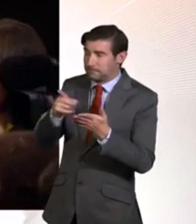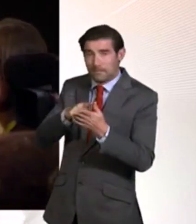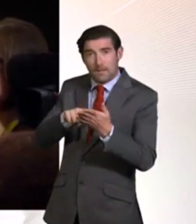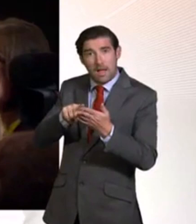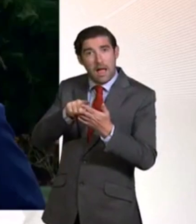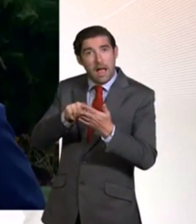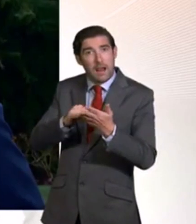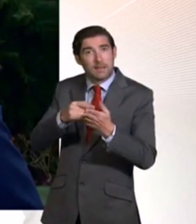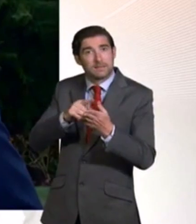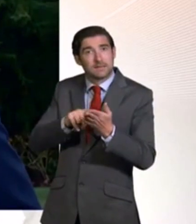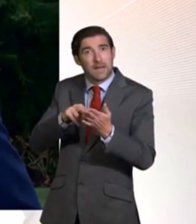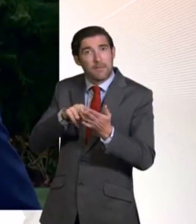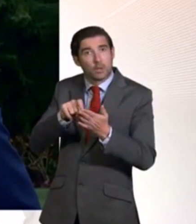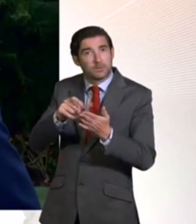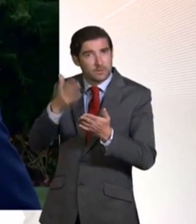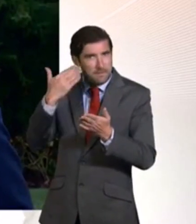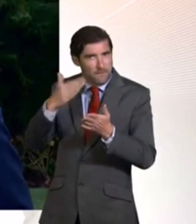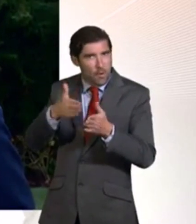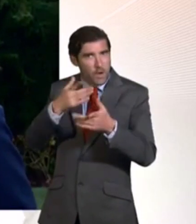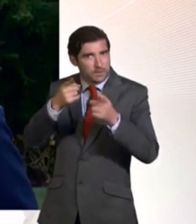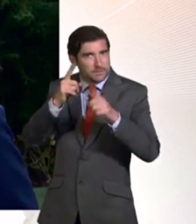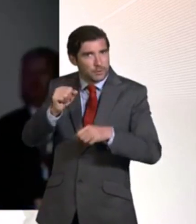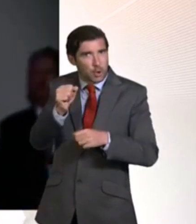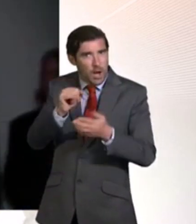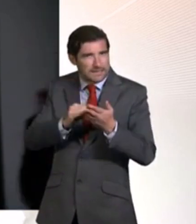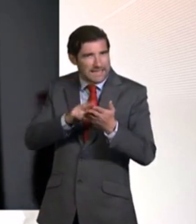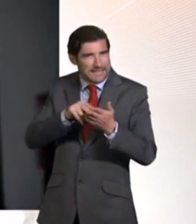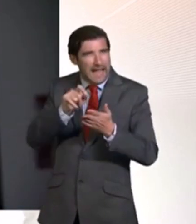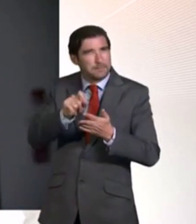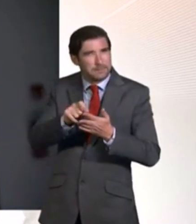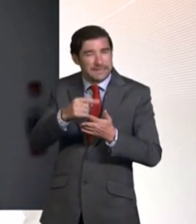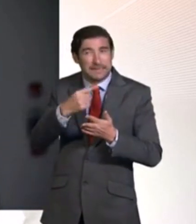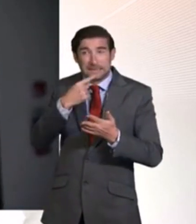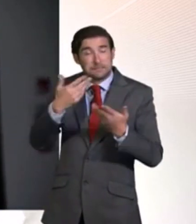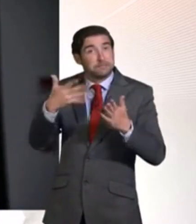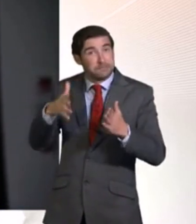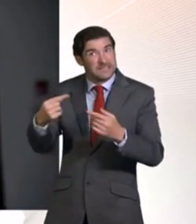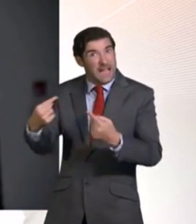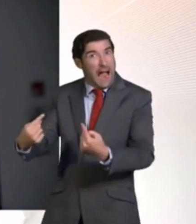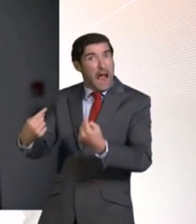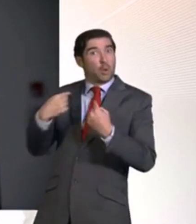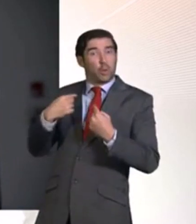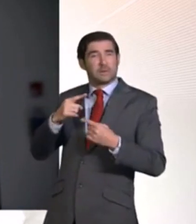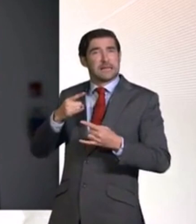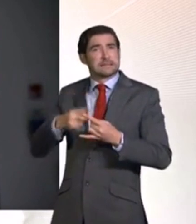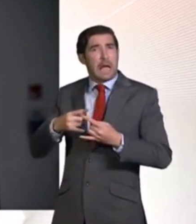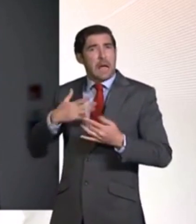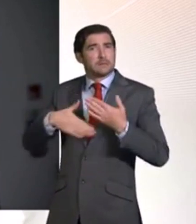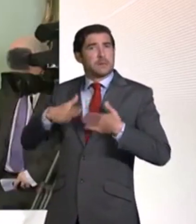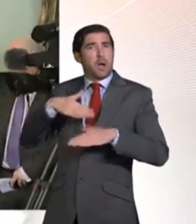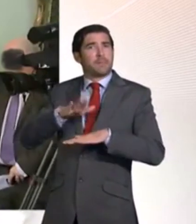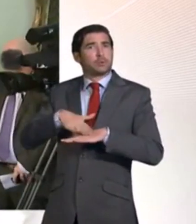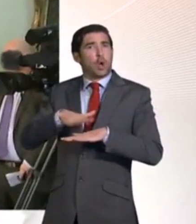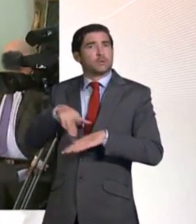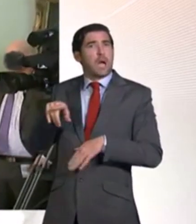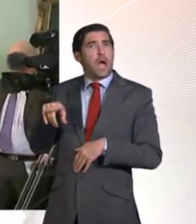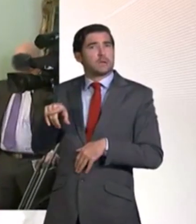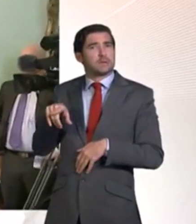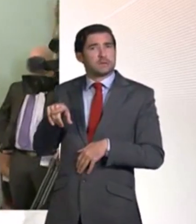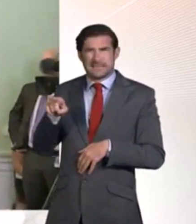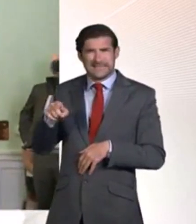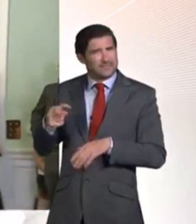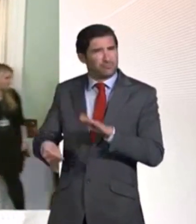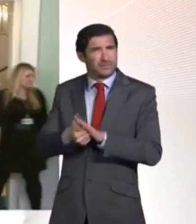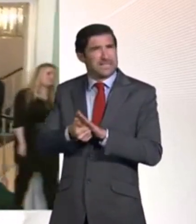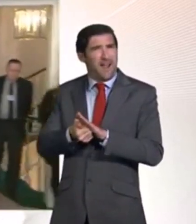Scotland's former First Minister, described sexual misconduct allegations against him as patently ridiculous. Mr Summon's taking legal action to challenge the